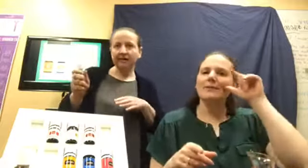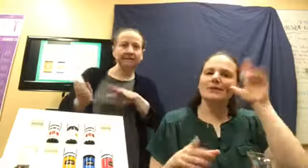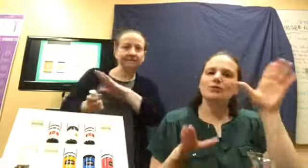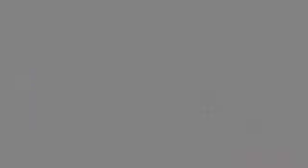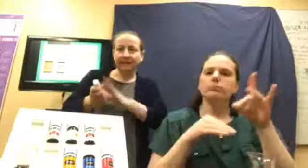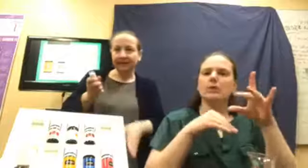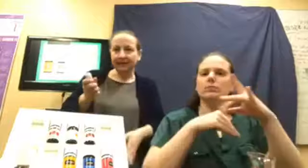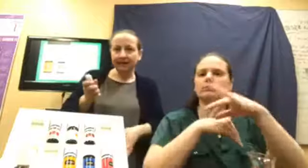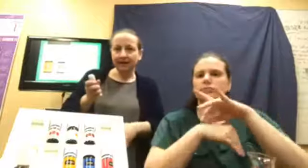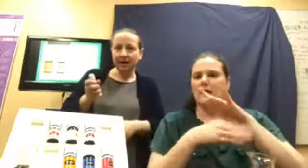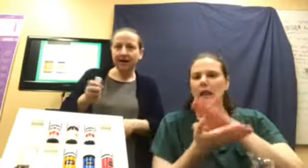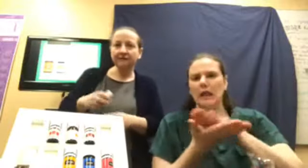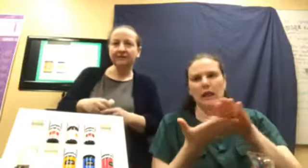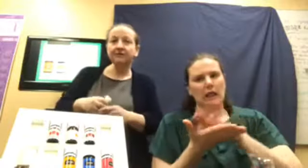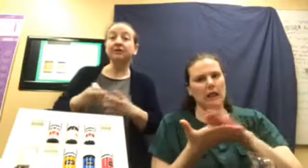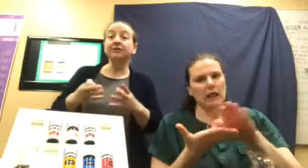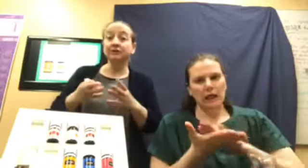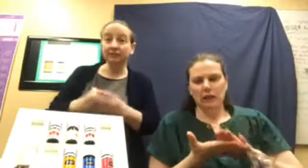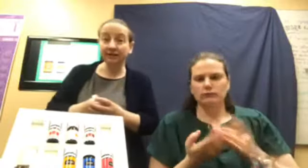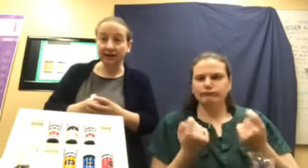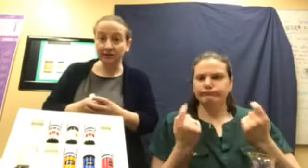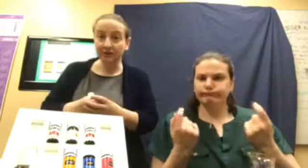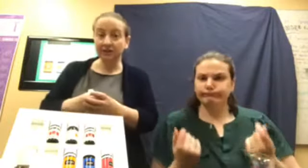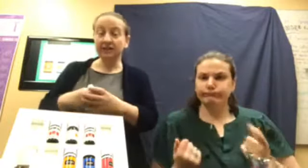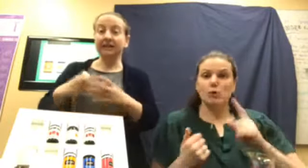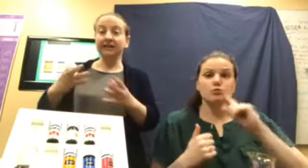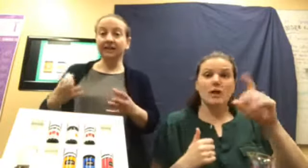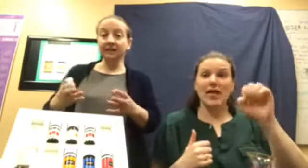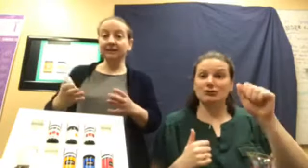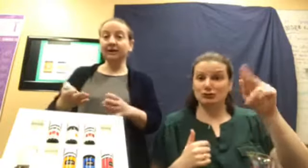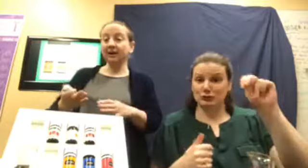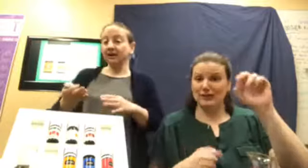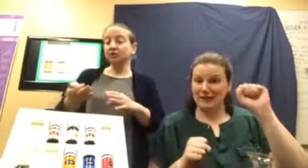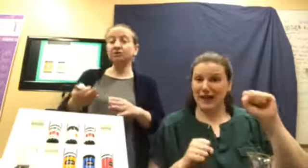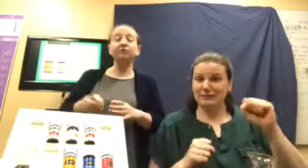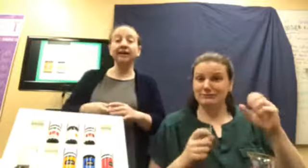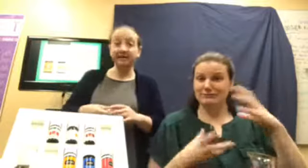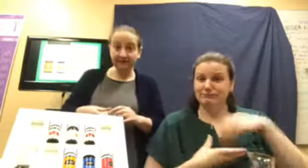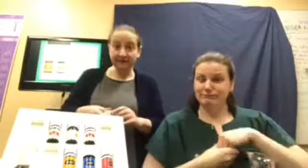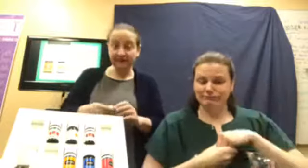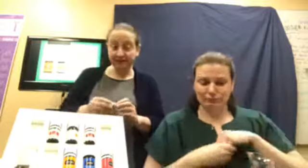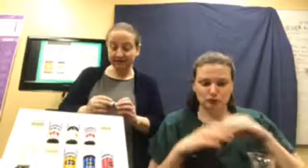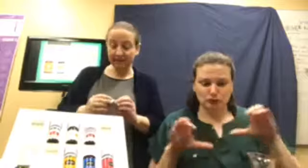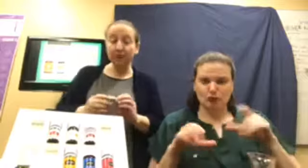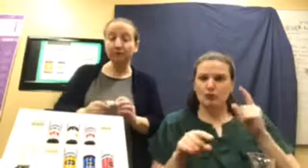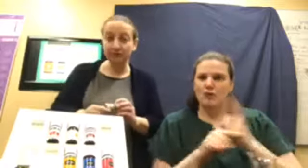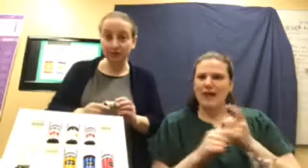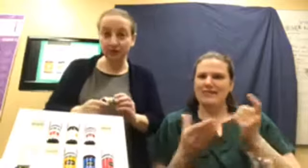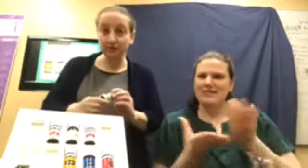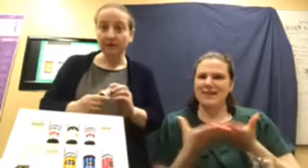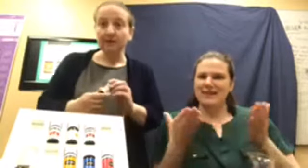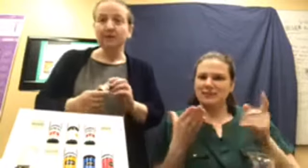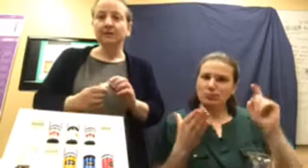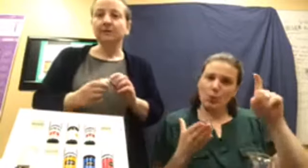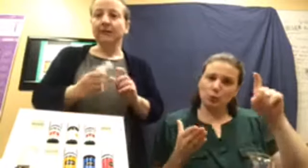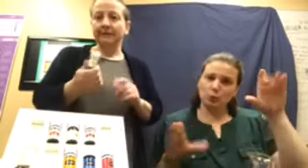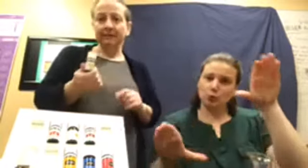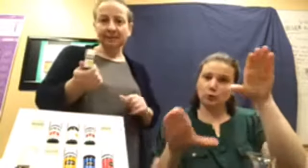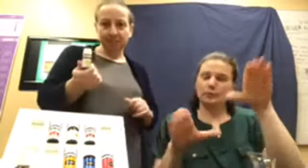and clean it off so that the real estrogen can get in there and do the right stuff that it's supposed to do. So, lemon's super